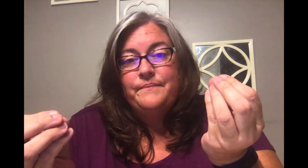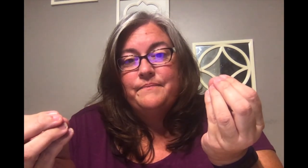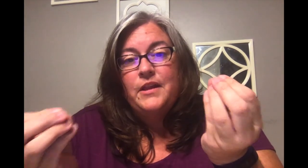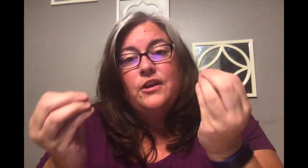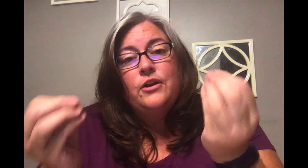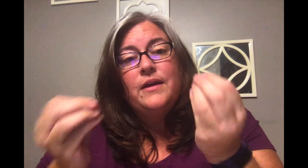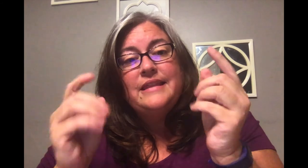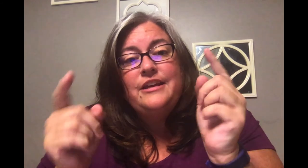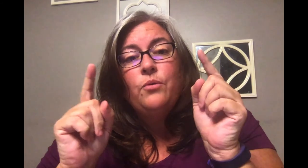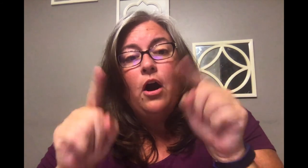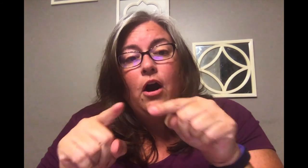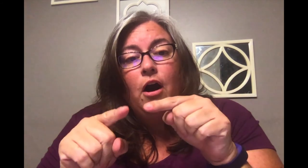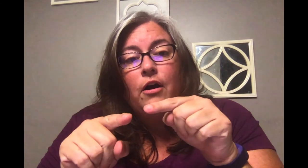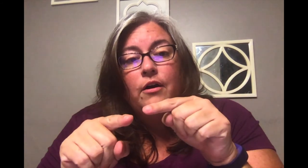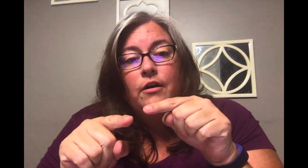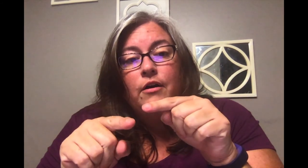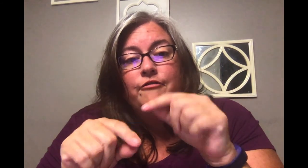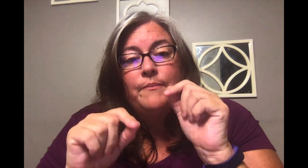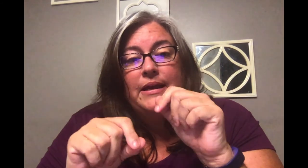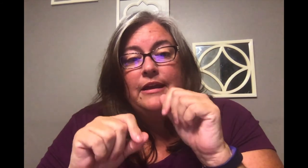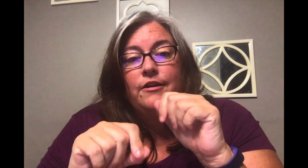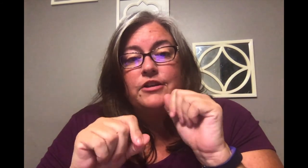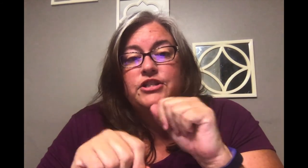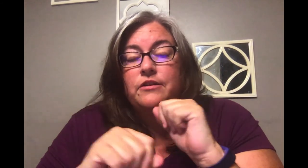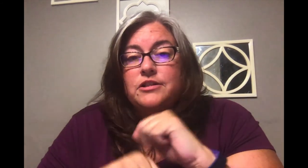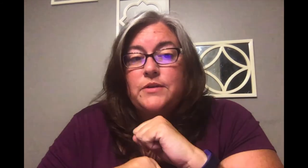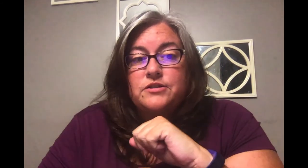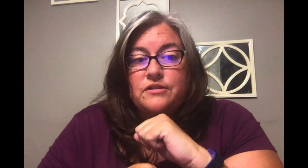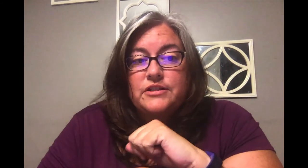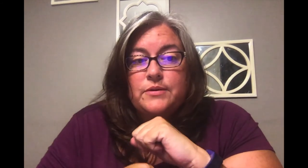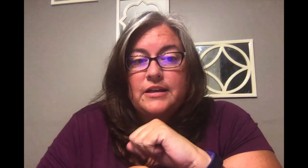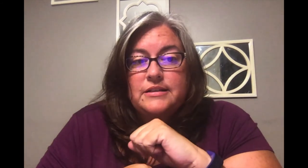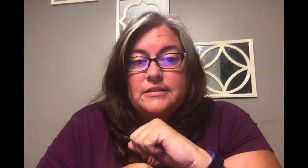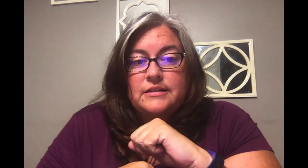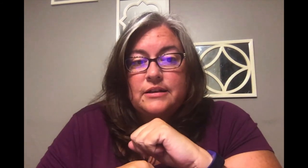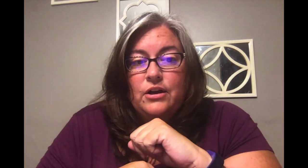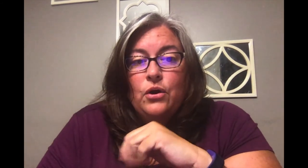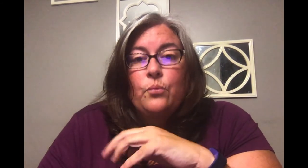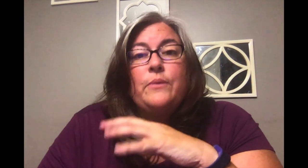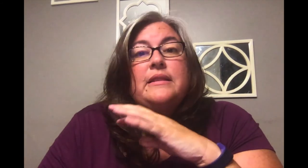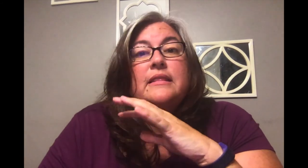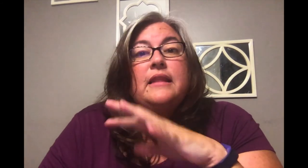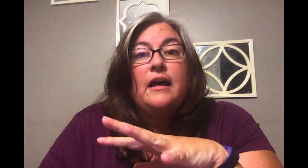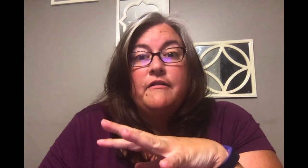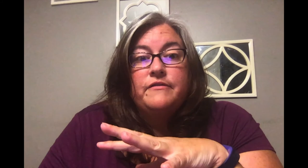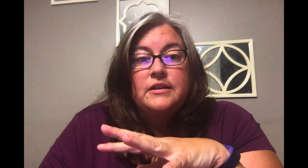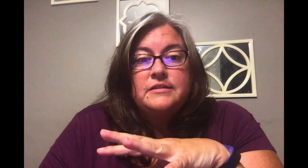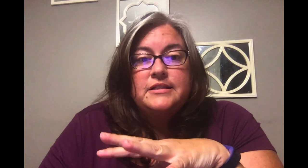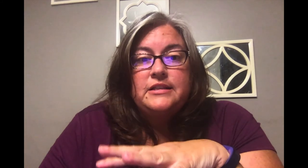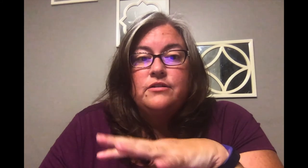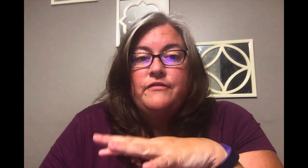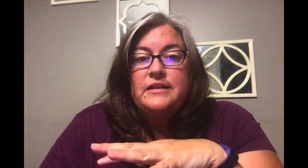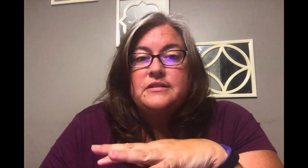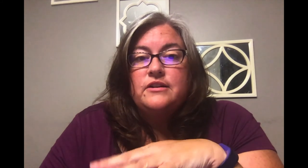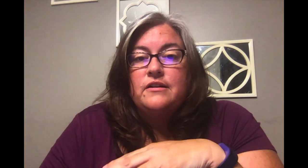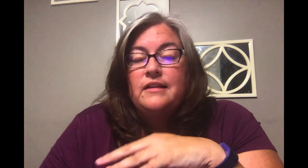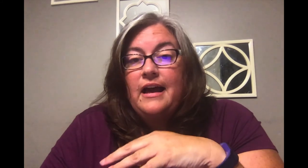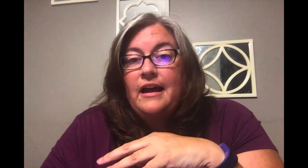You know what Thank you all For being here To share this week's Service with us We would love To see your faces On our live